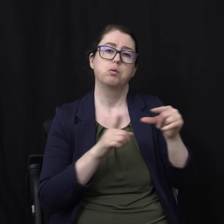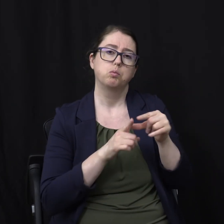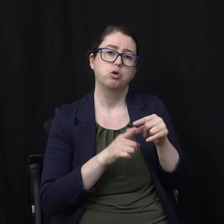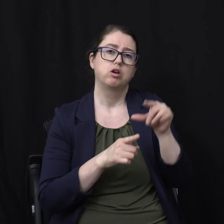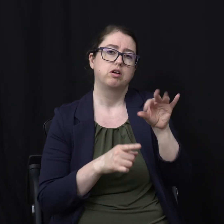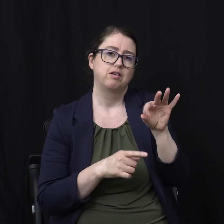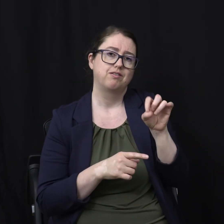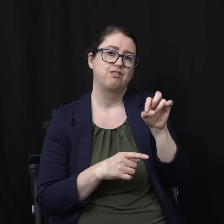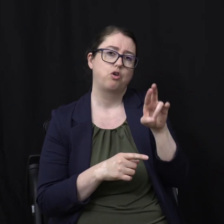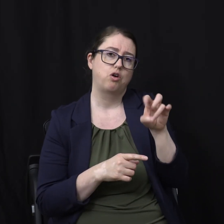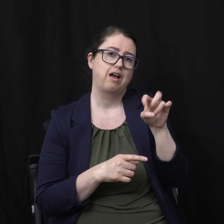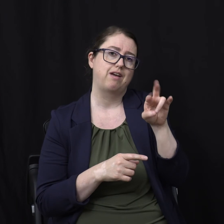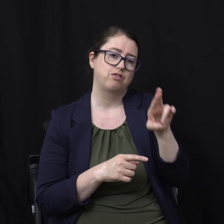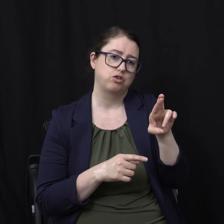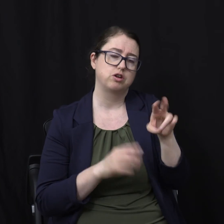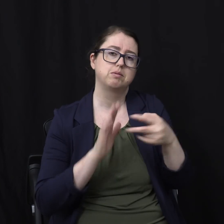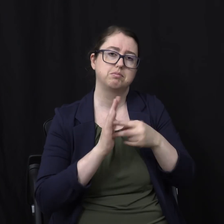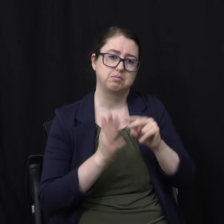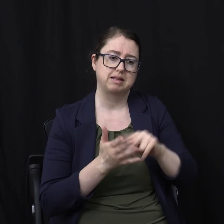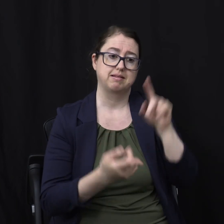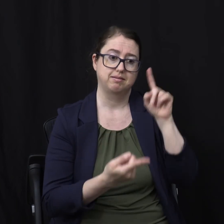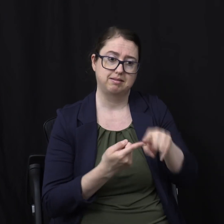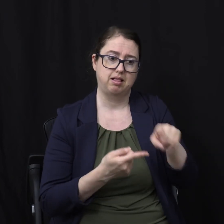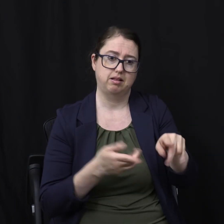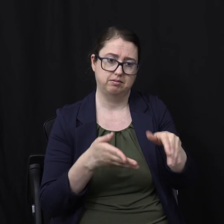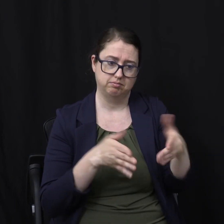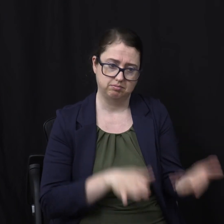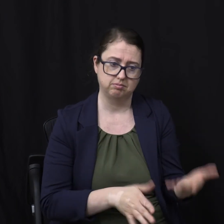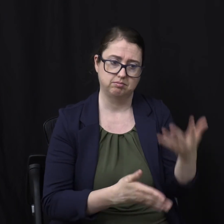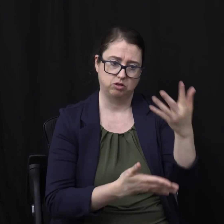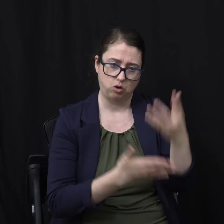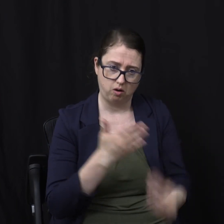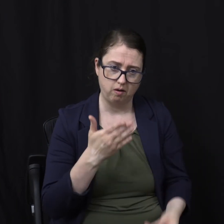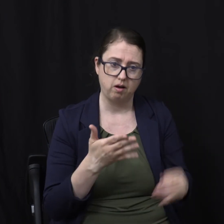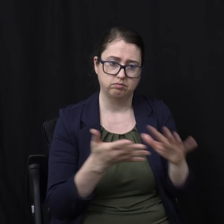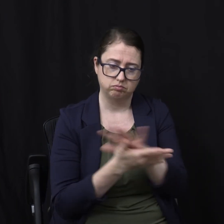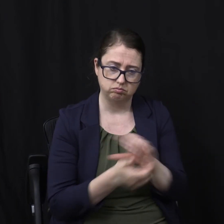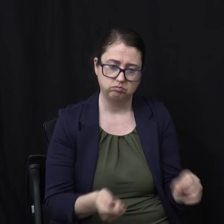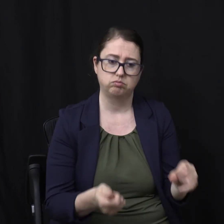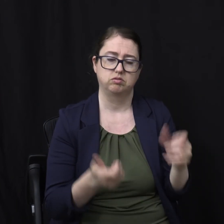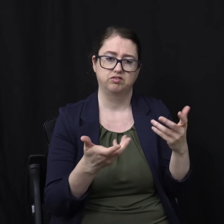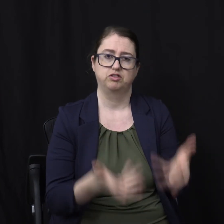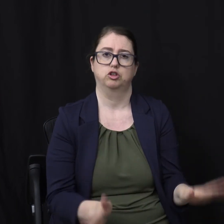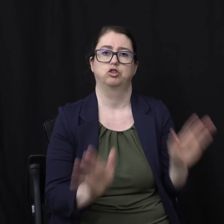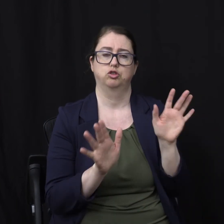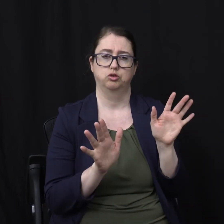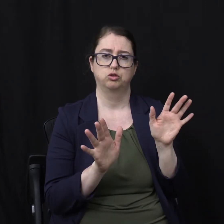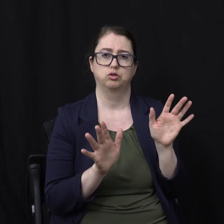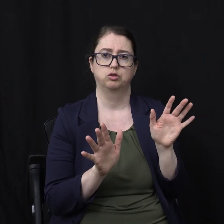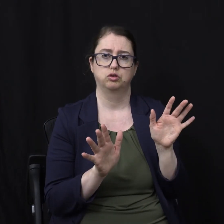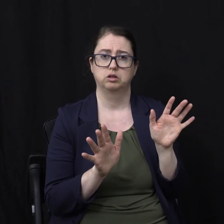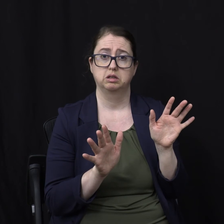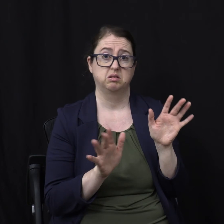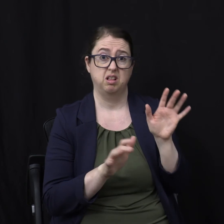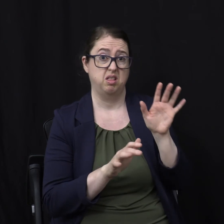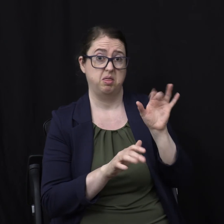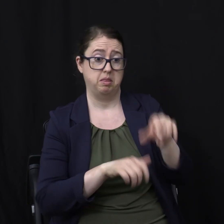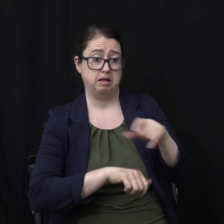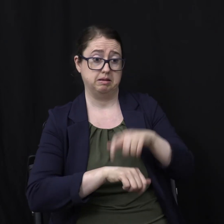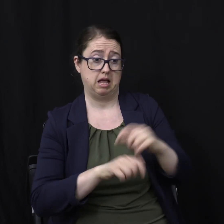fire can burn For this totality Of the period of time And then They are devoured And we don't know The length of that time I'm not going to form An